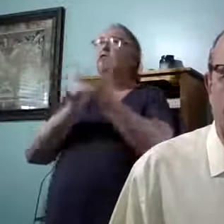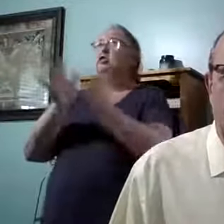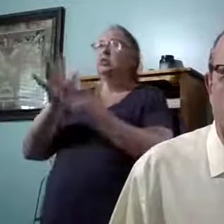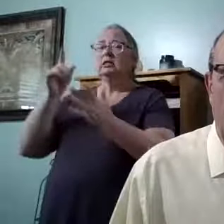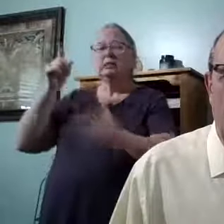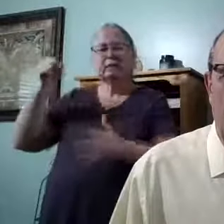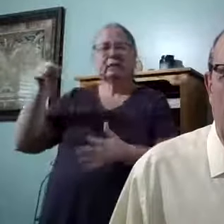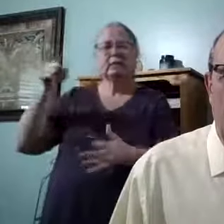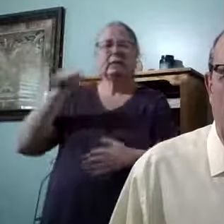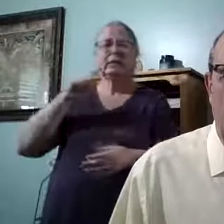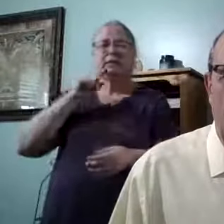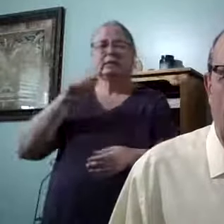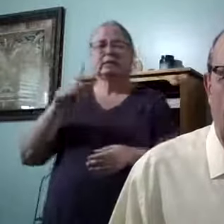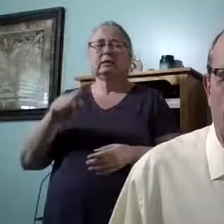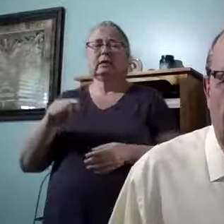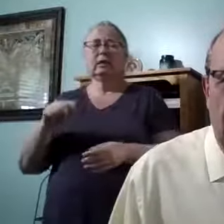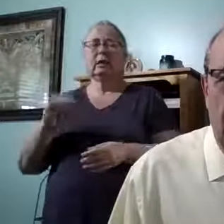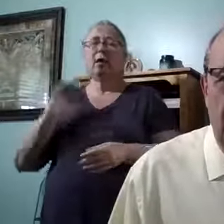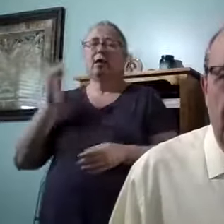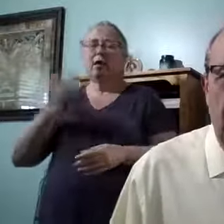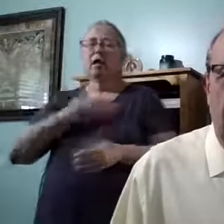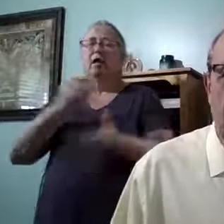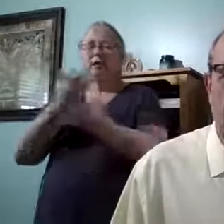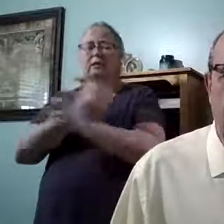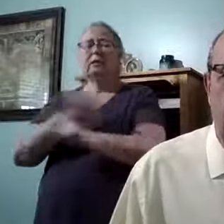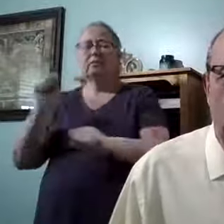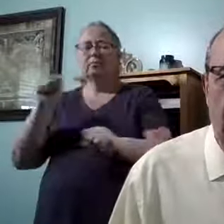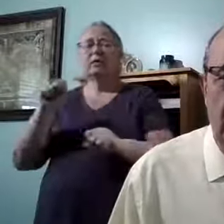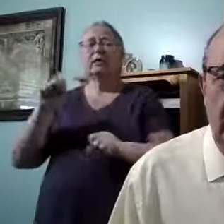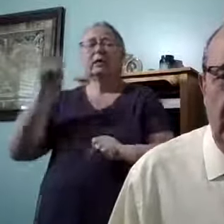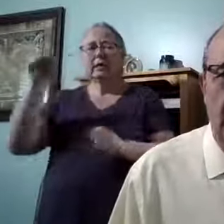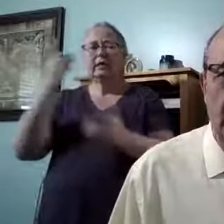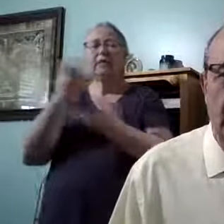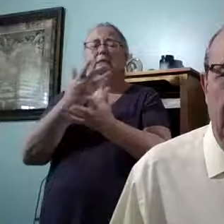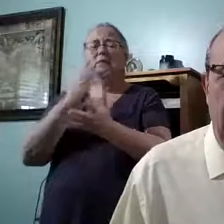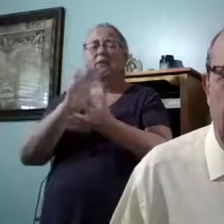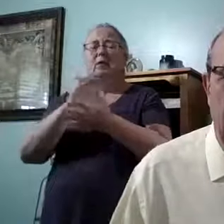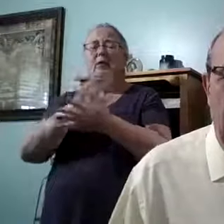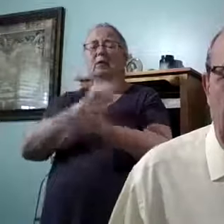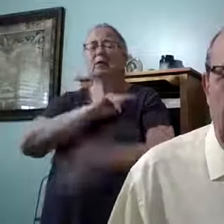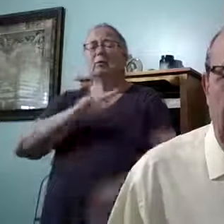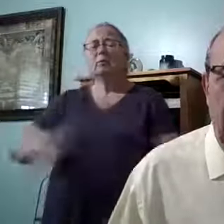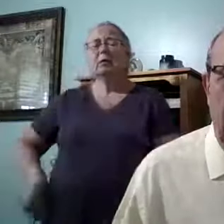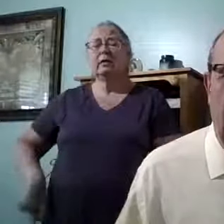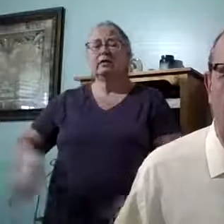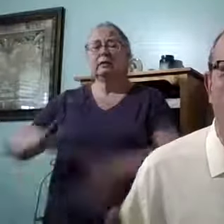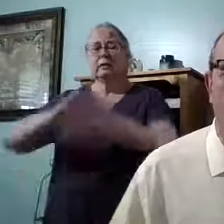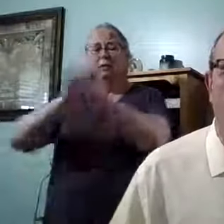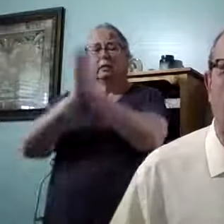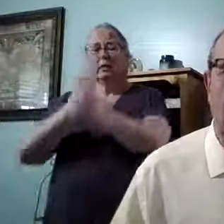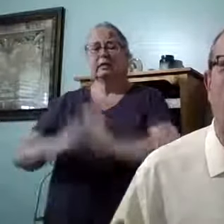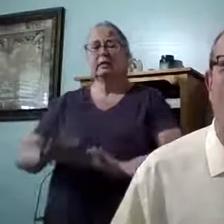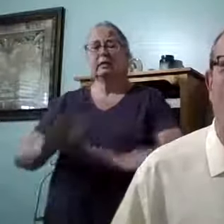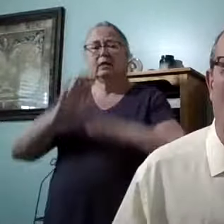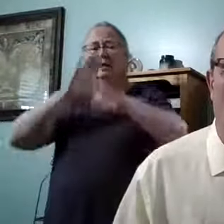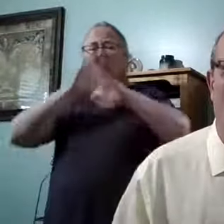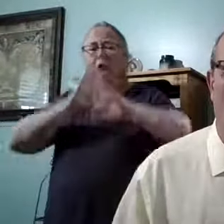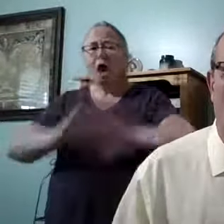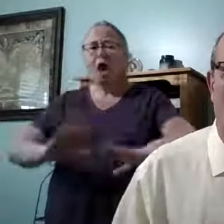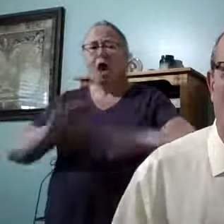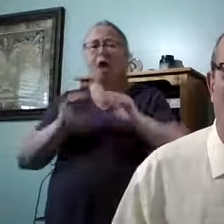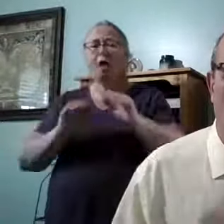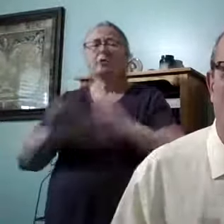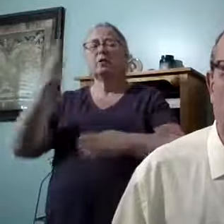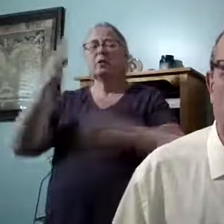is our savior, that he is the prince of peace and that he can calm the storm.